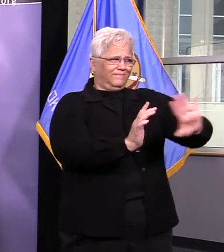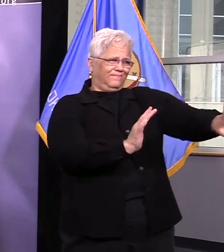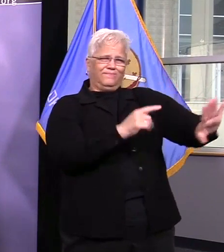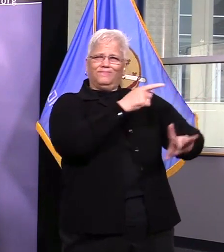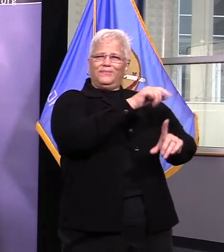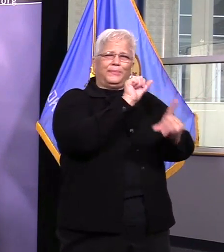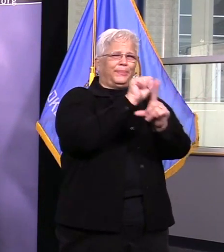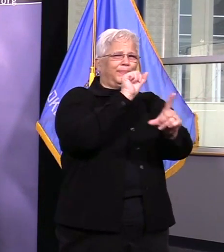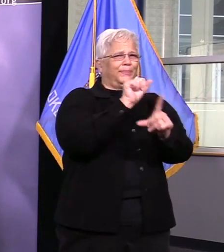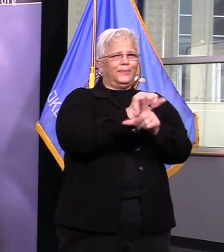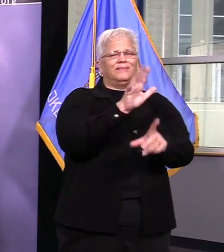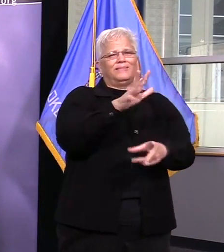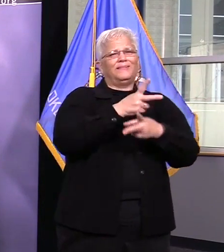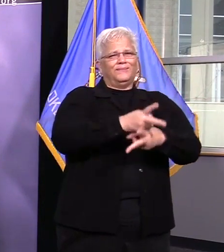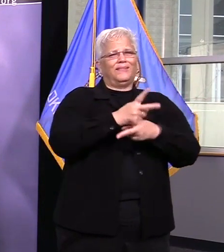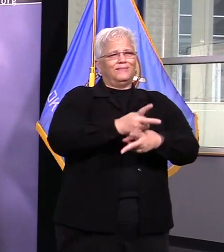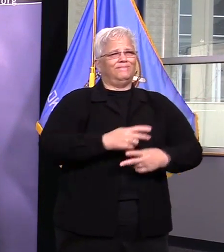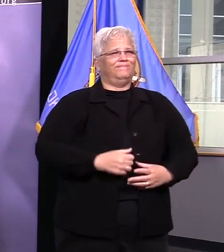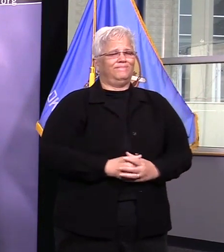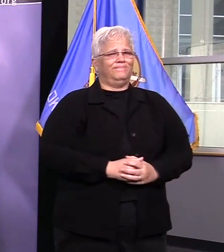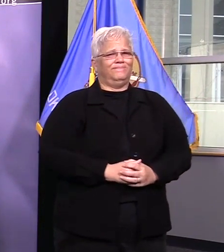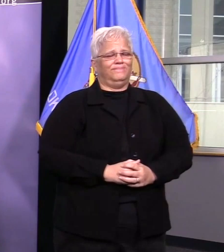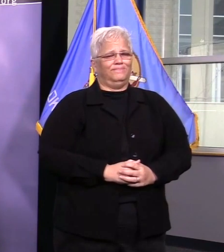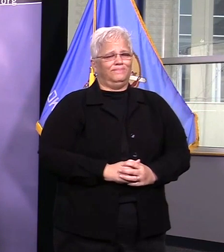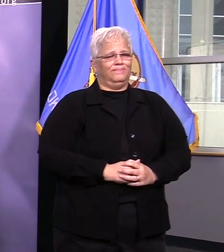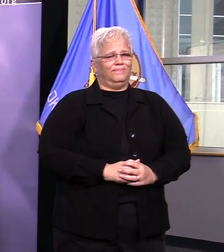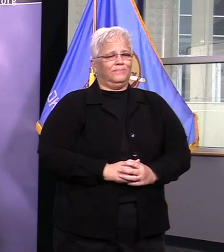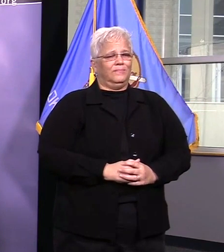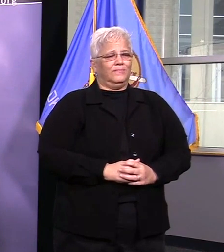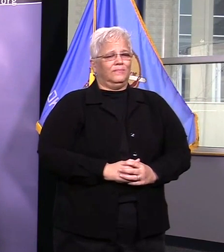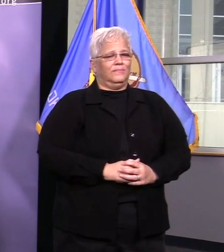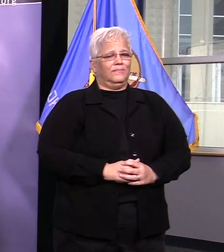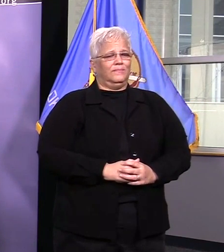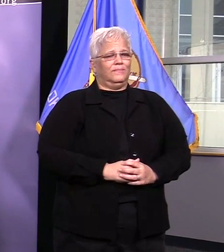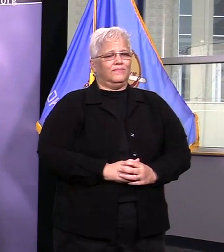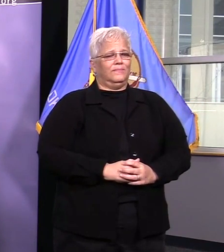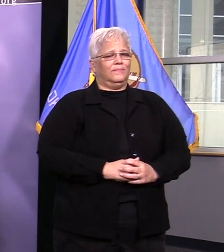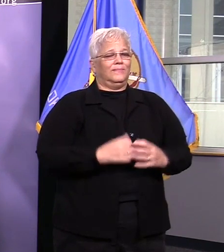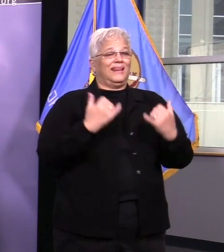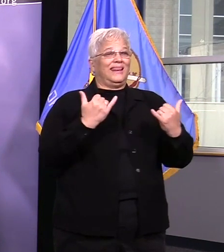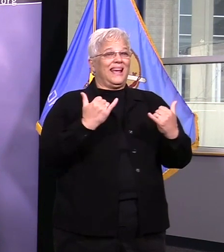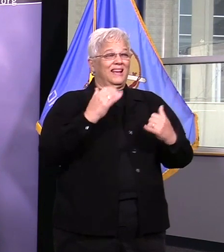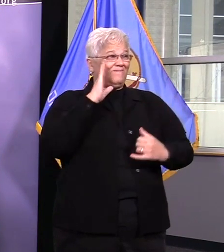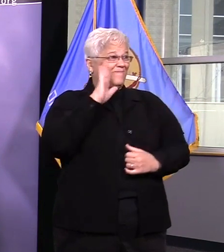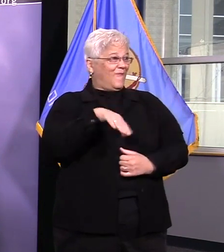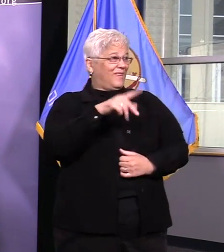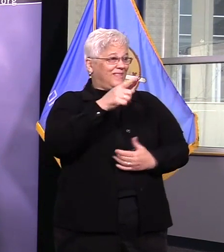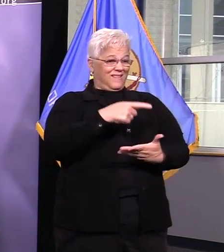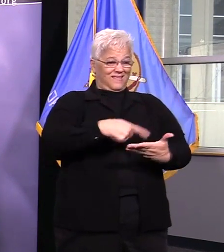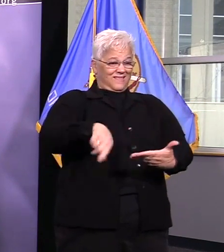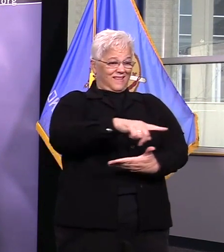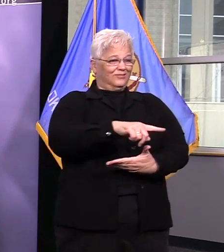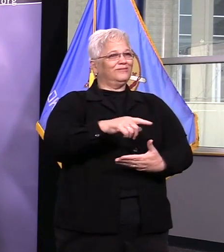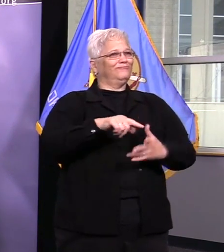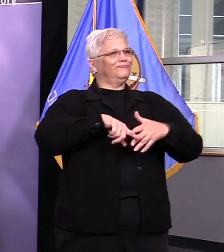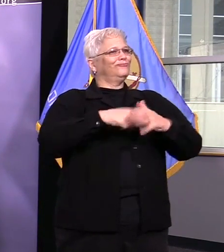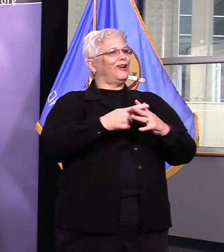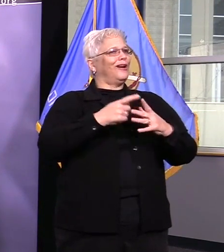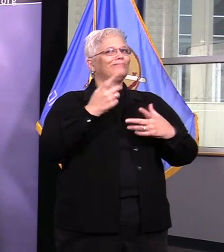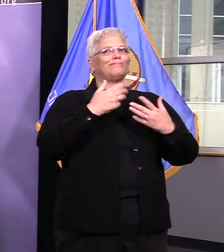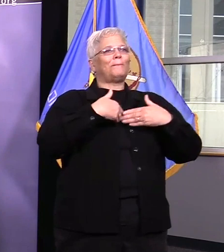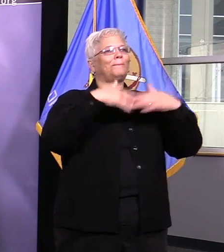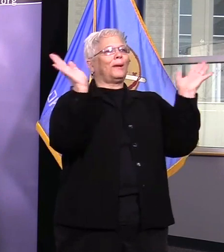response. Public health is, of course, part of what we do is respond to pandemics like this, but we also wear many other hats